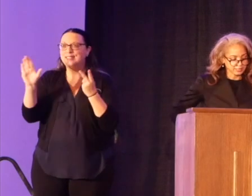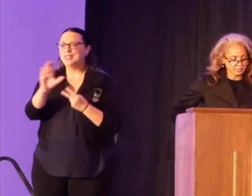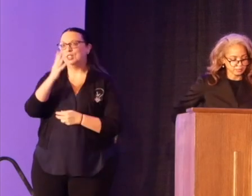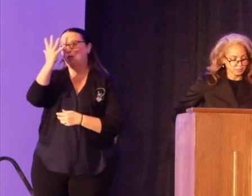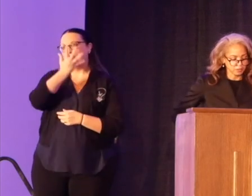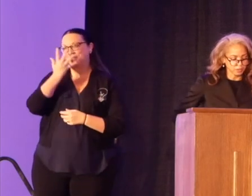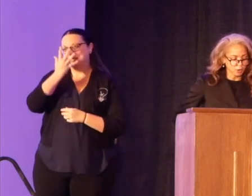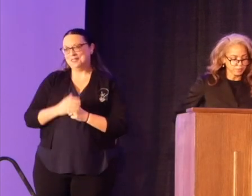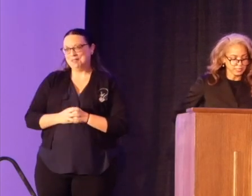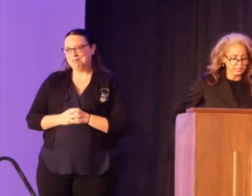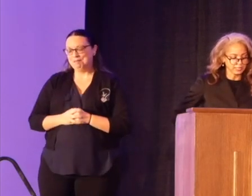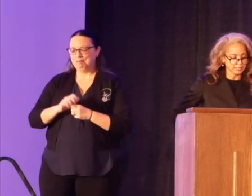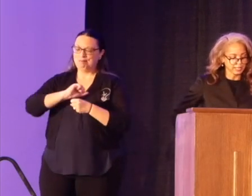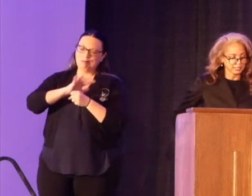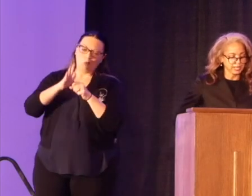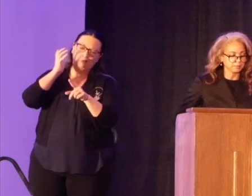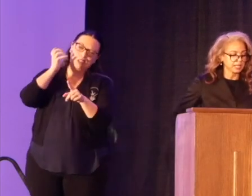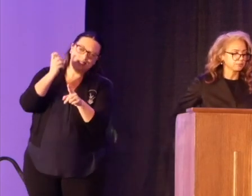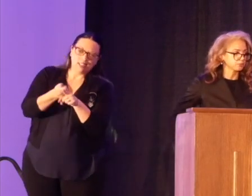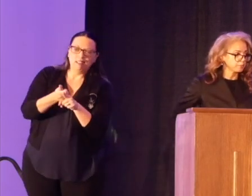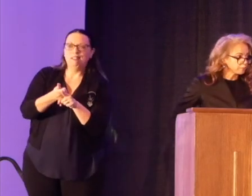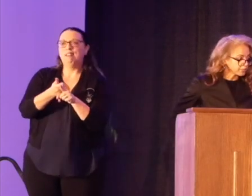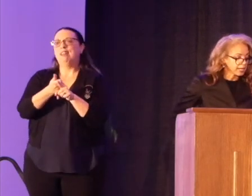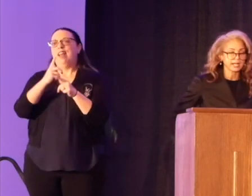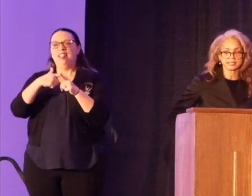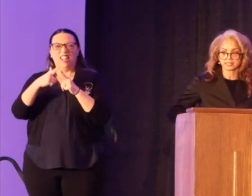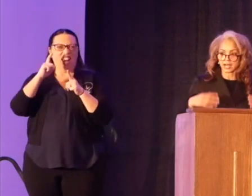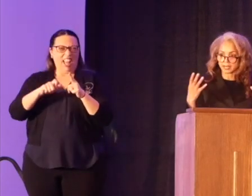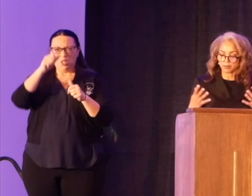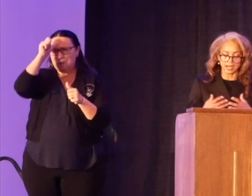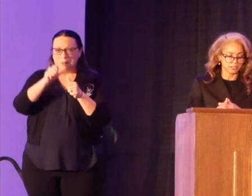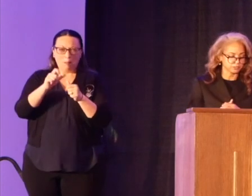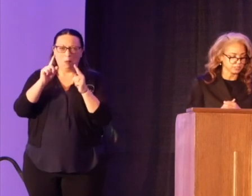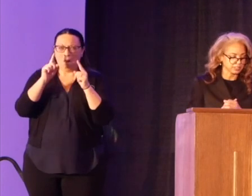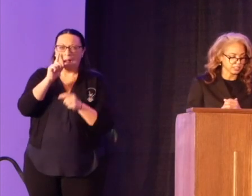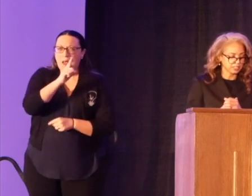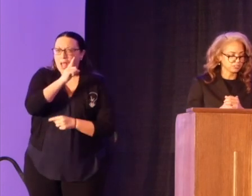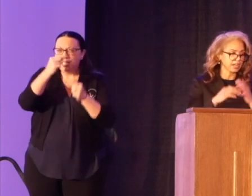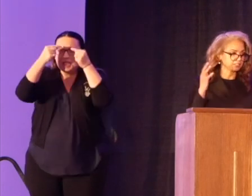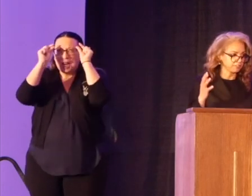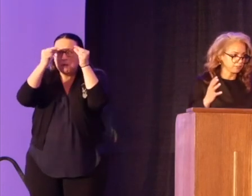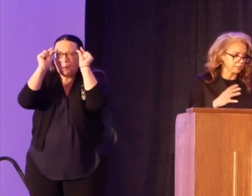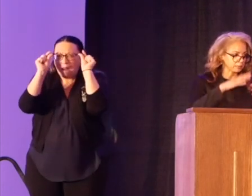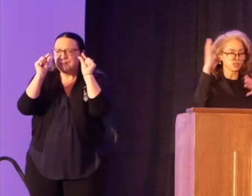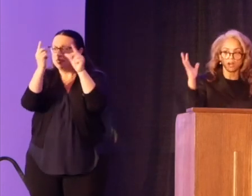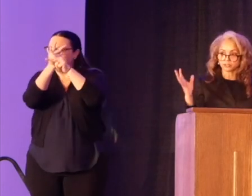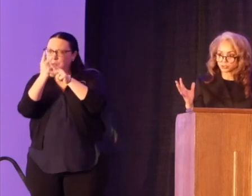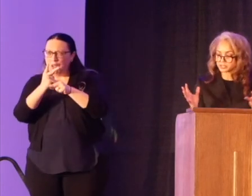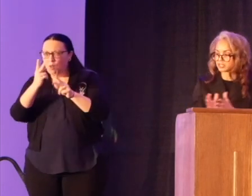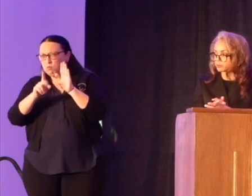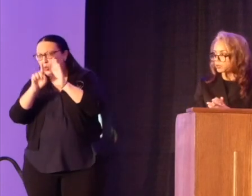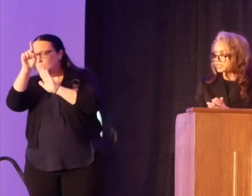And, you know, COVID hit, and it came down to remembering eyes and eyebrows and trying to figure out how